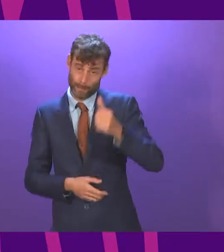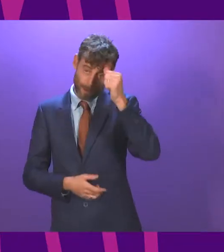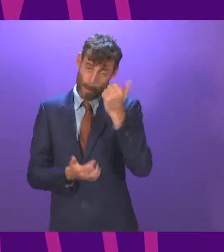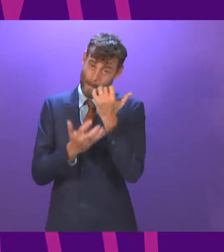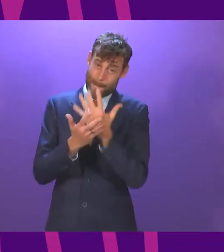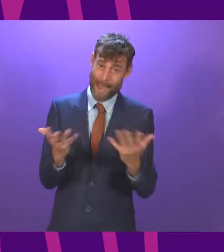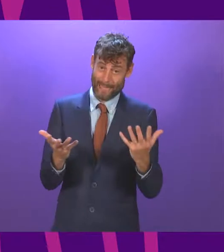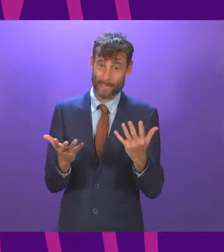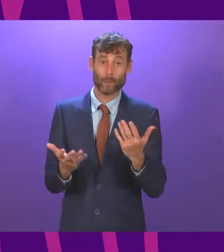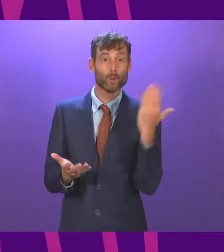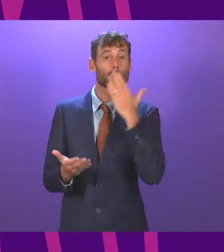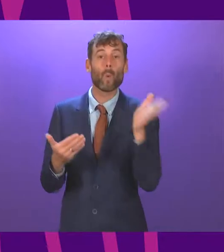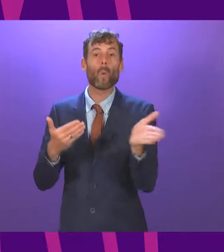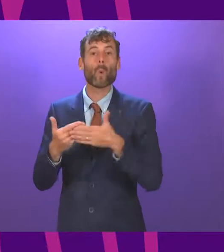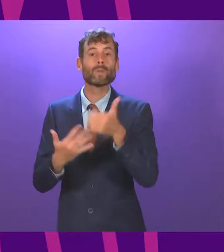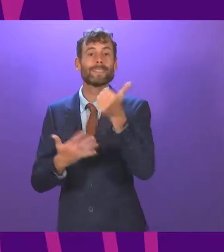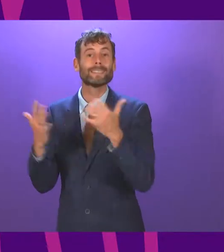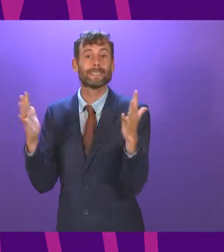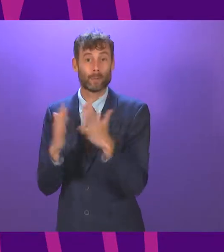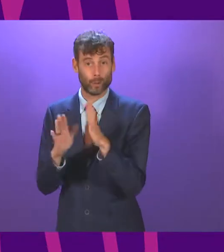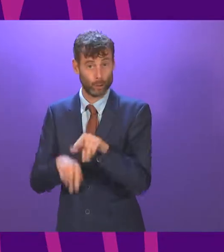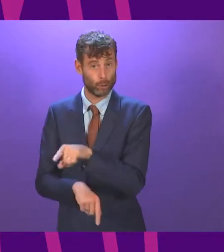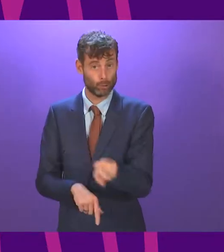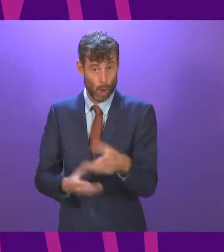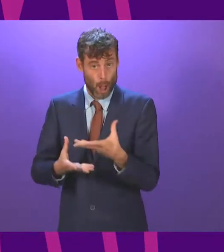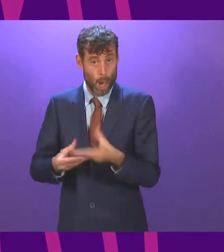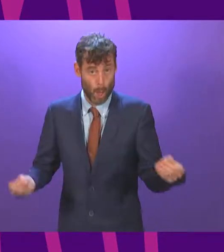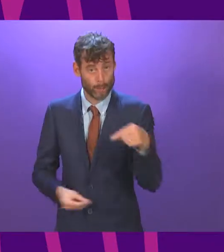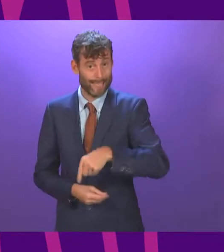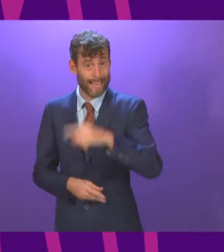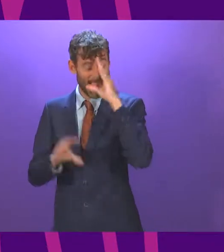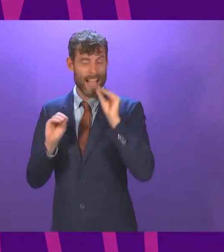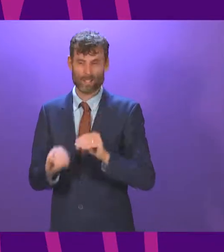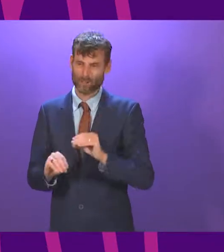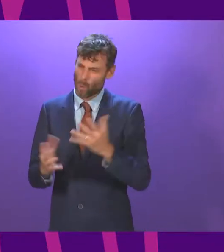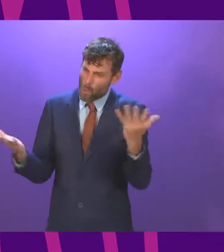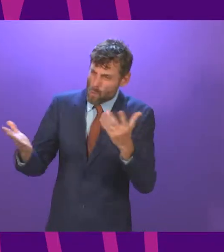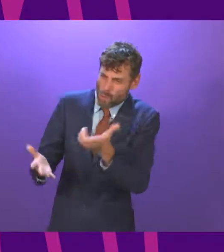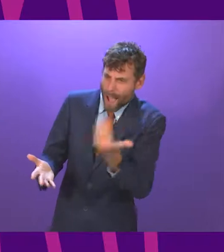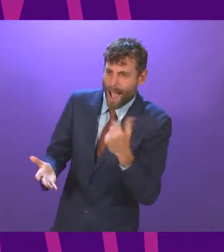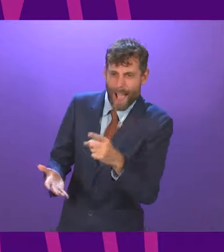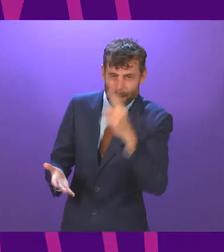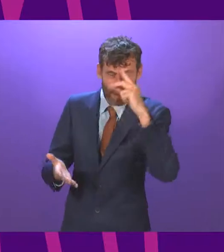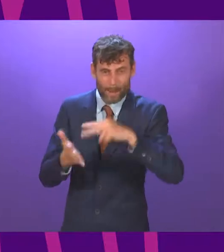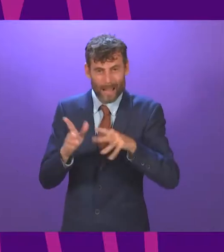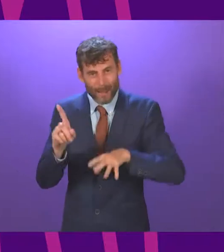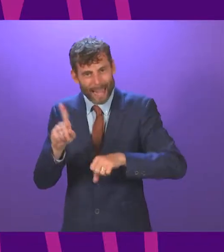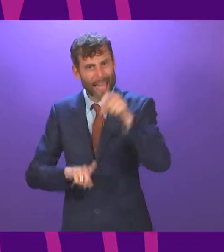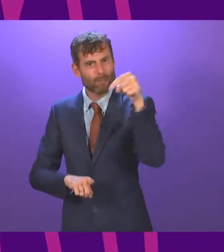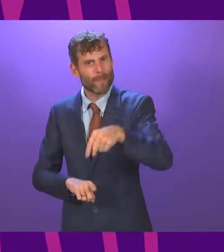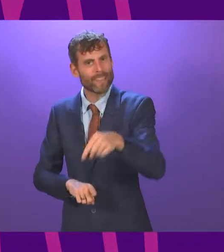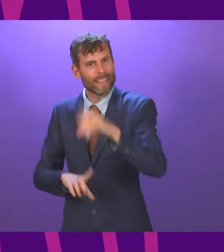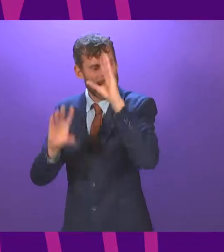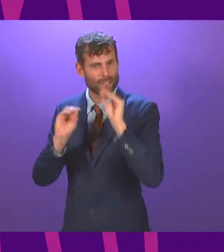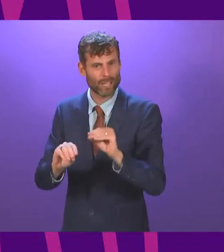16 weeks lost learning? Surely our young people deserved a little bit more than they got. Where are the big bold ideas to